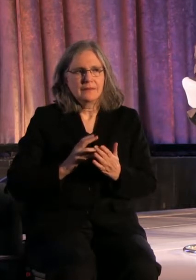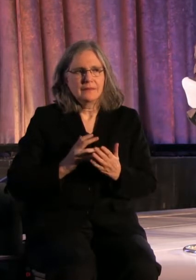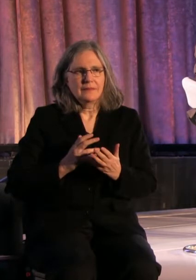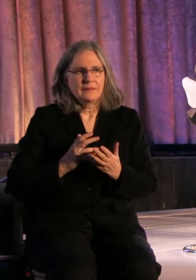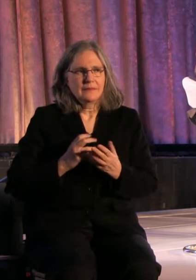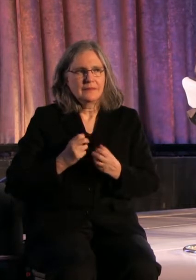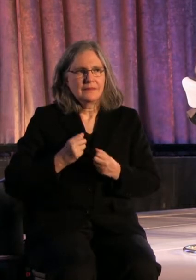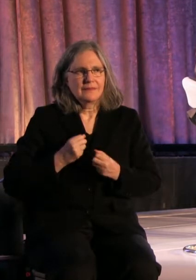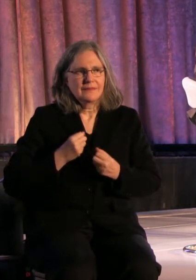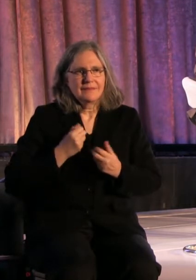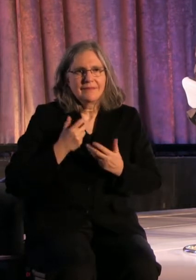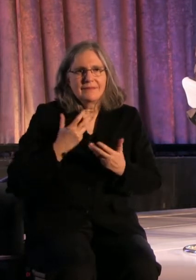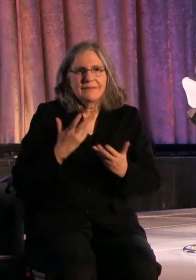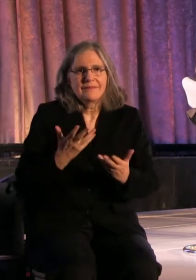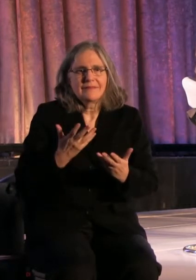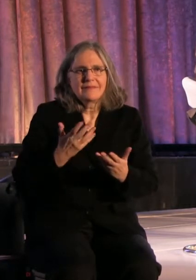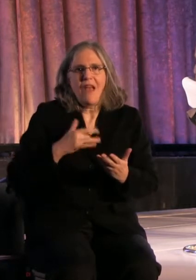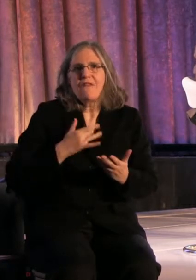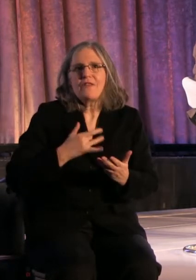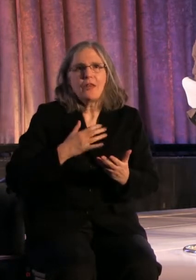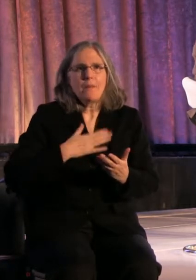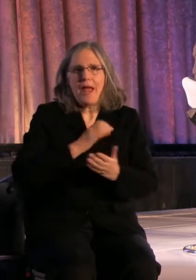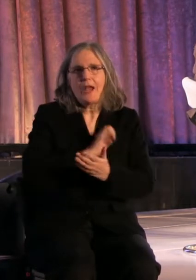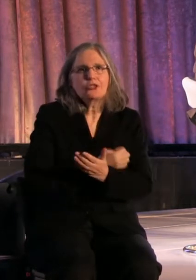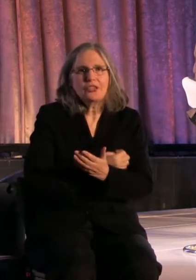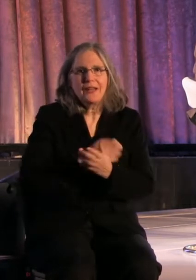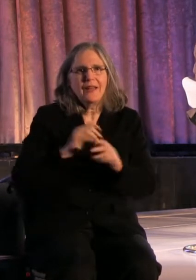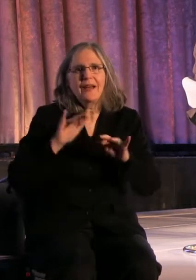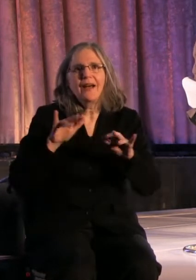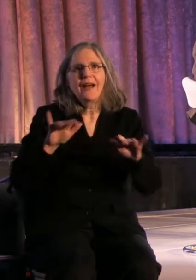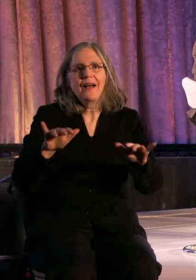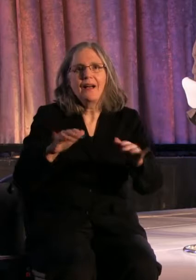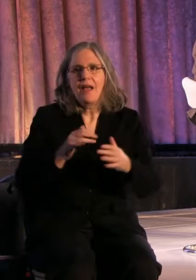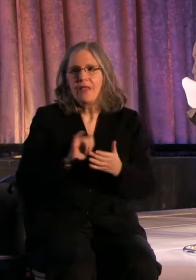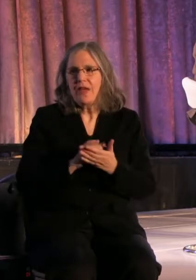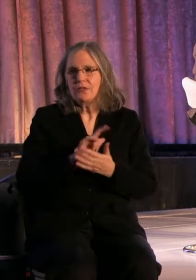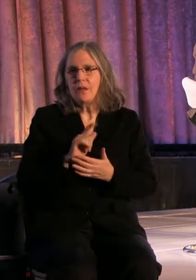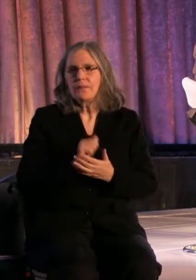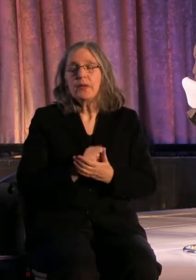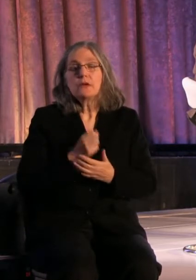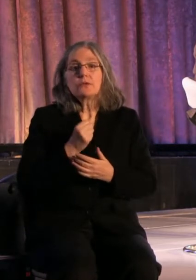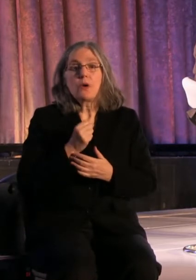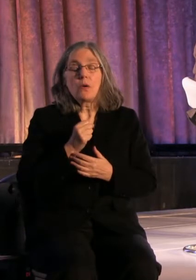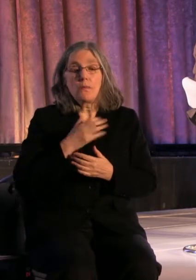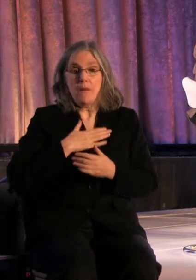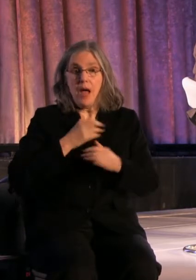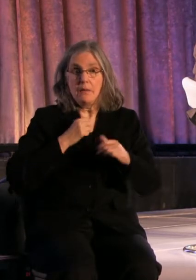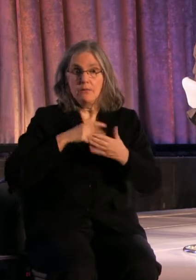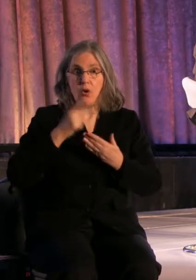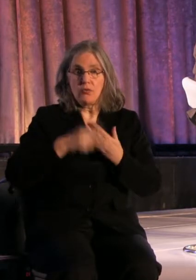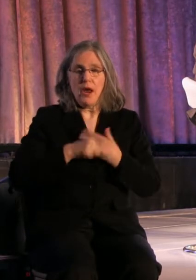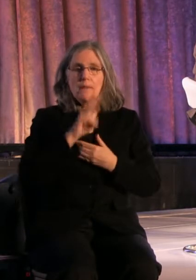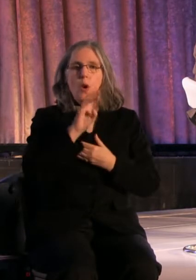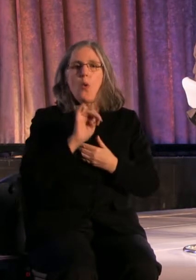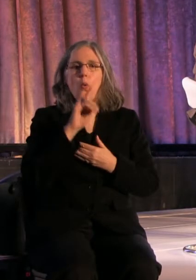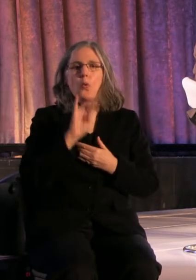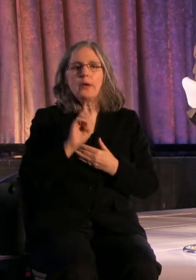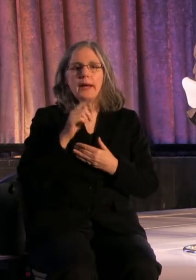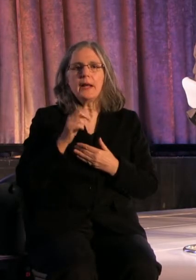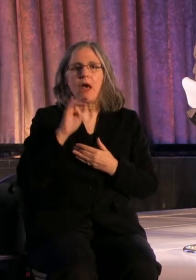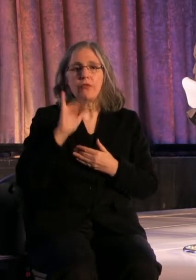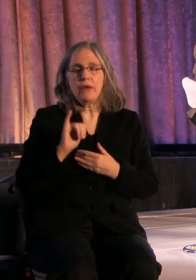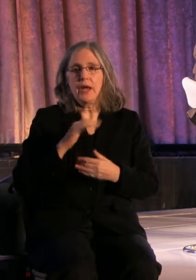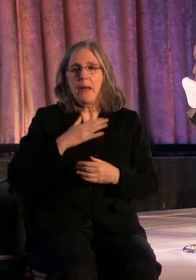my energy. Please. In the program about Woody Guthrie, I have the advantage of